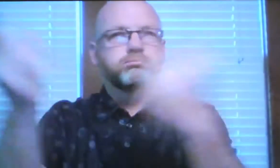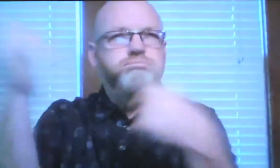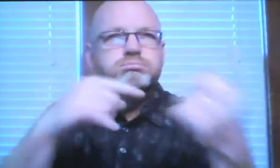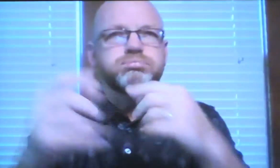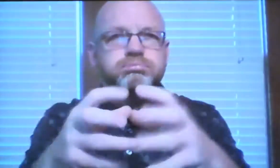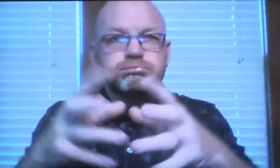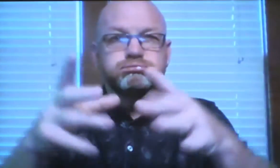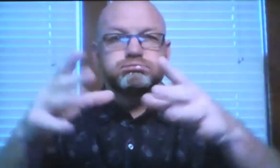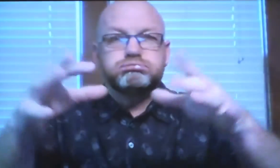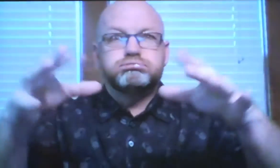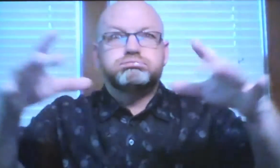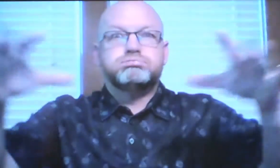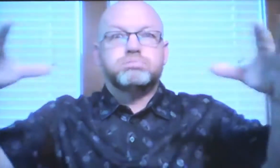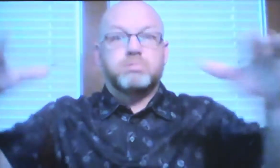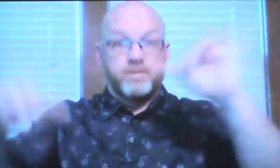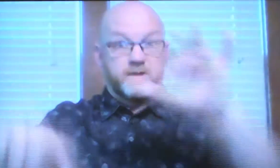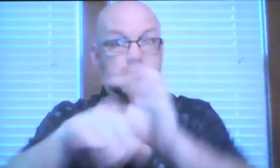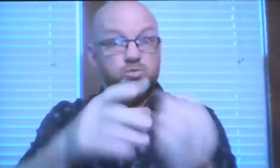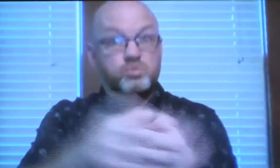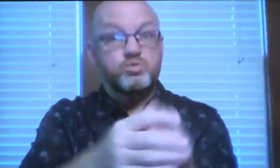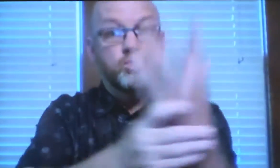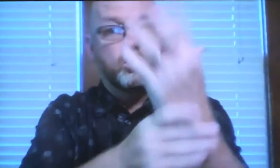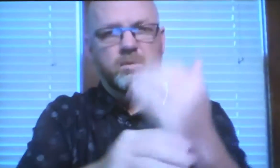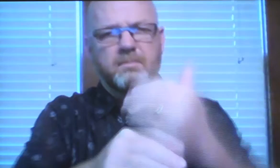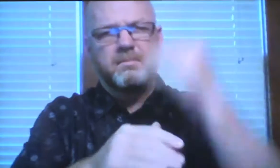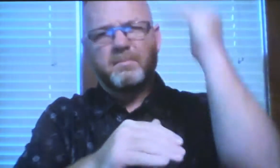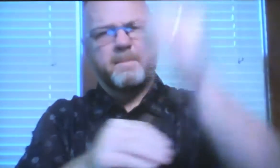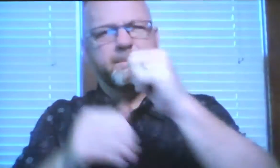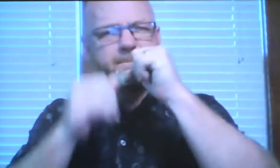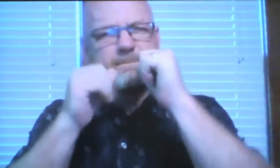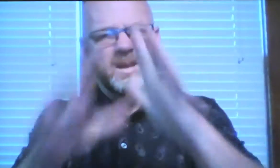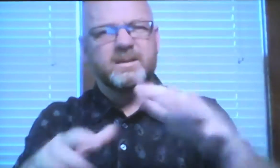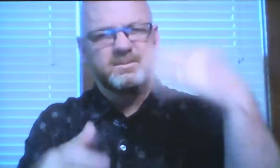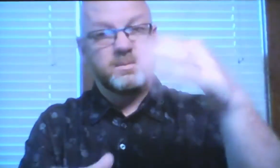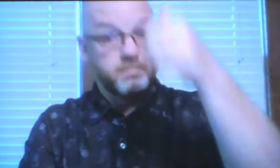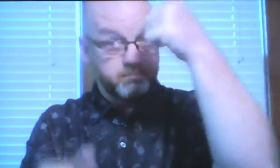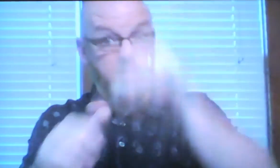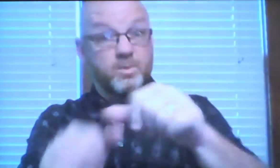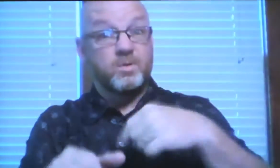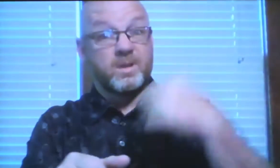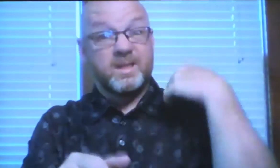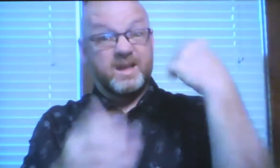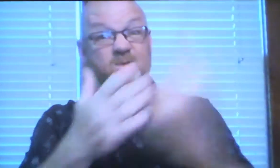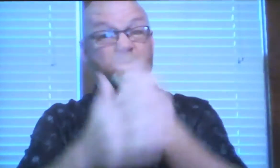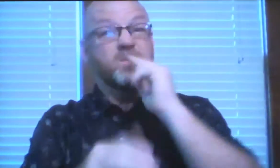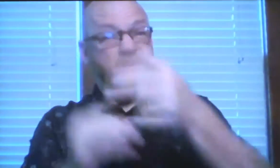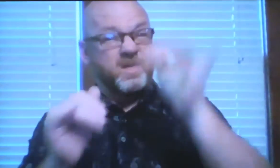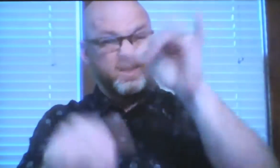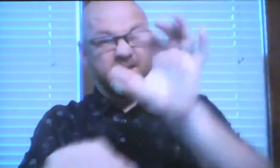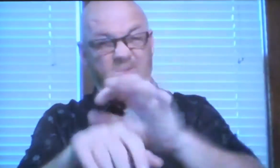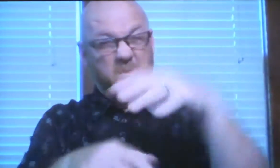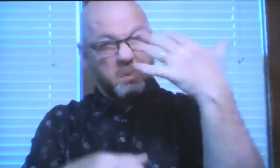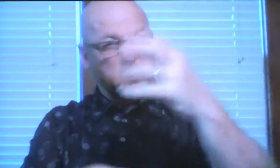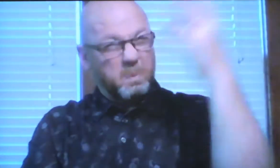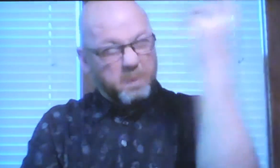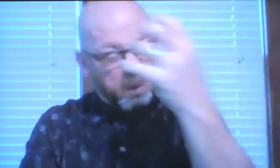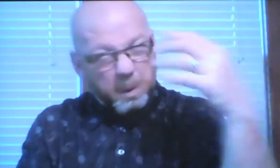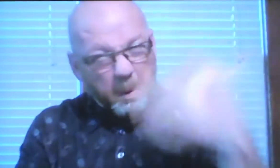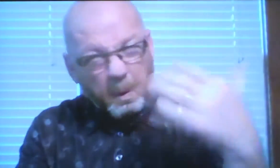of Corinth. More people came and joined and the church grew. And God blessed that effort. Remember last week